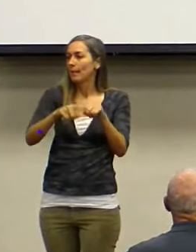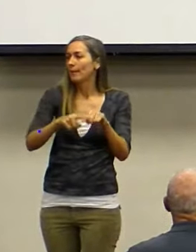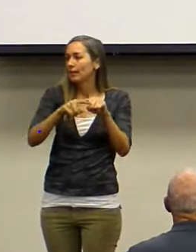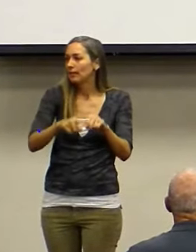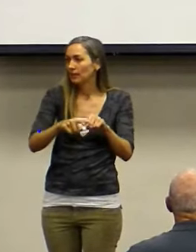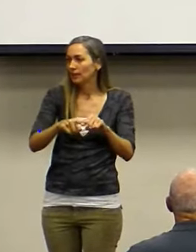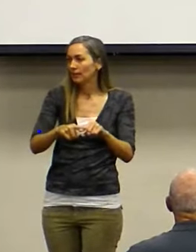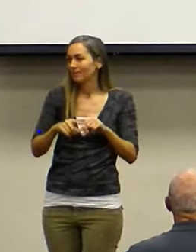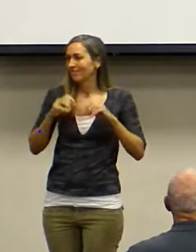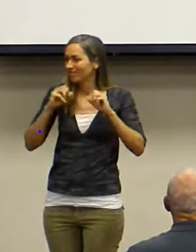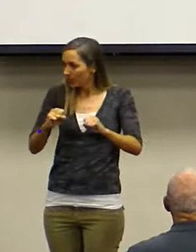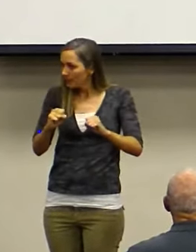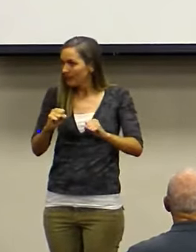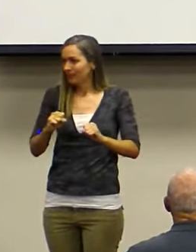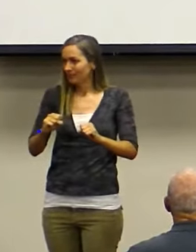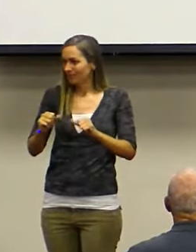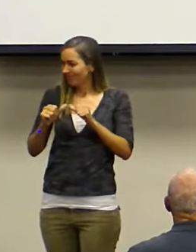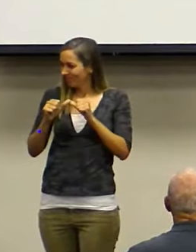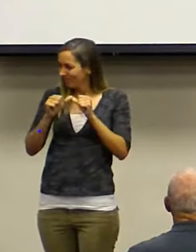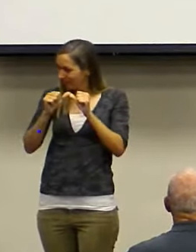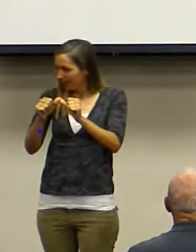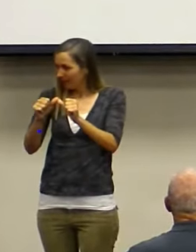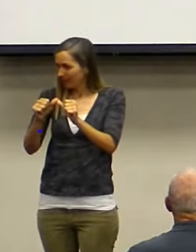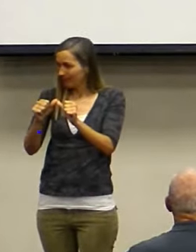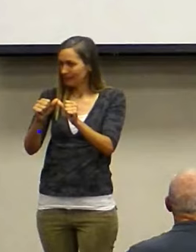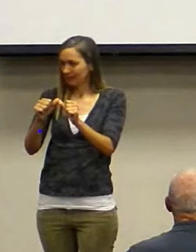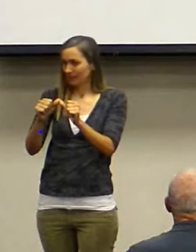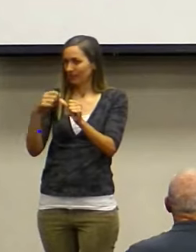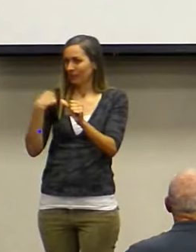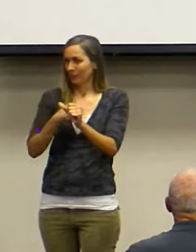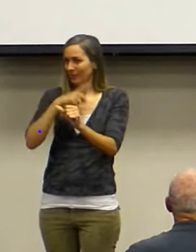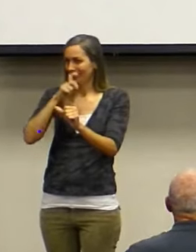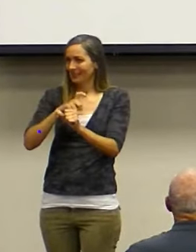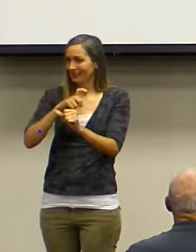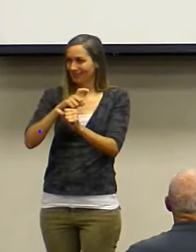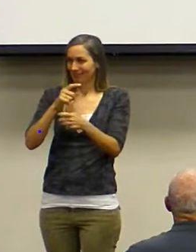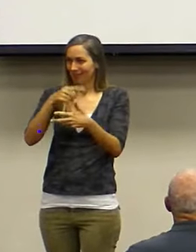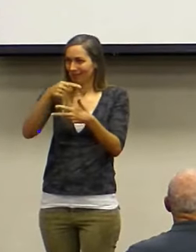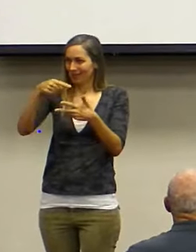See, we need to have these things in our life at all times.